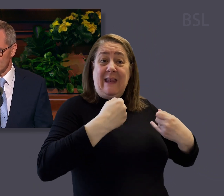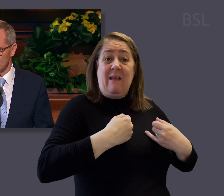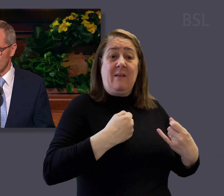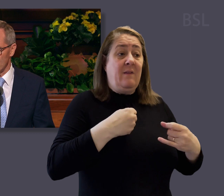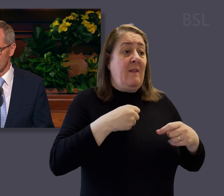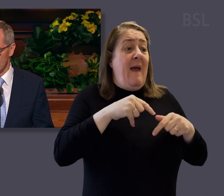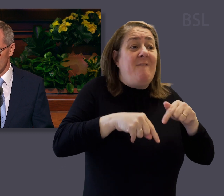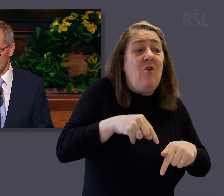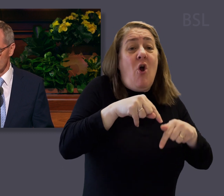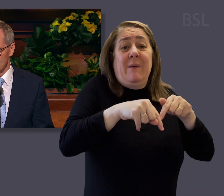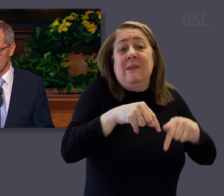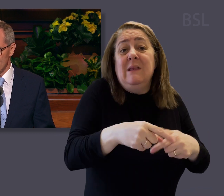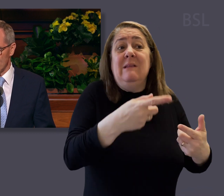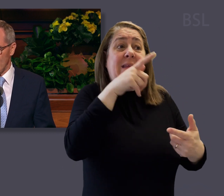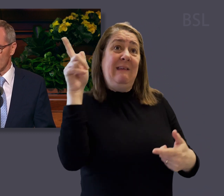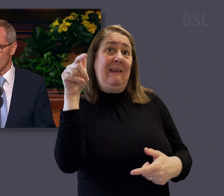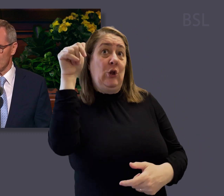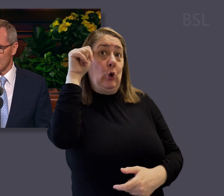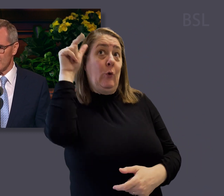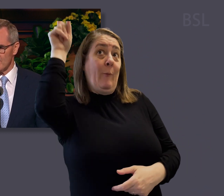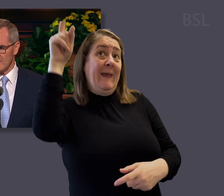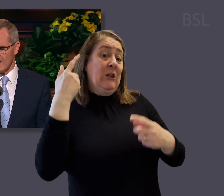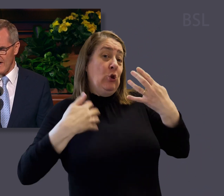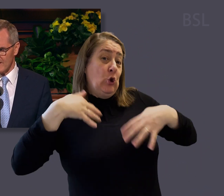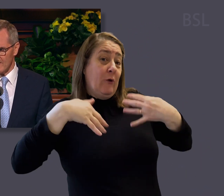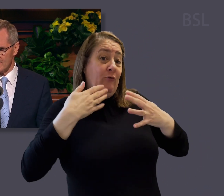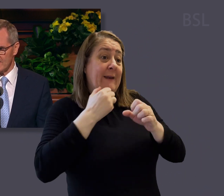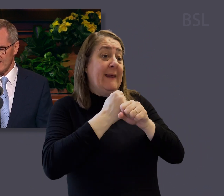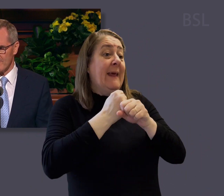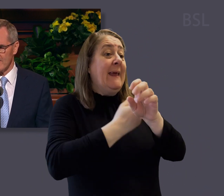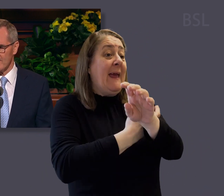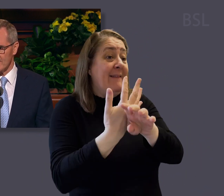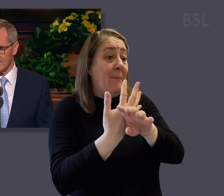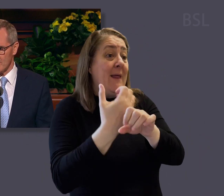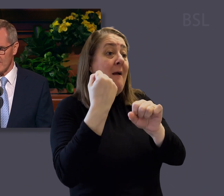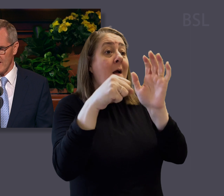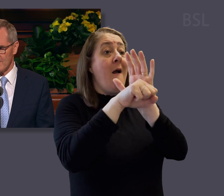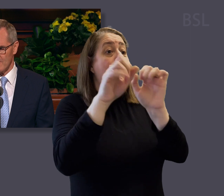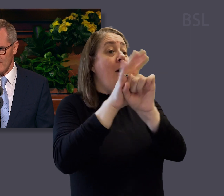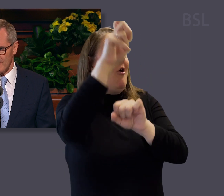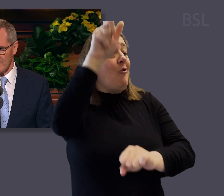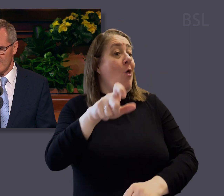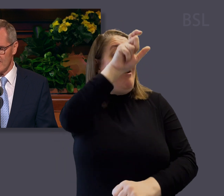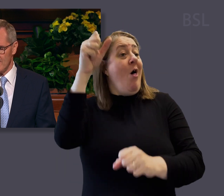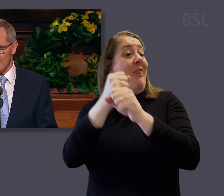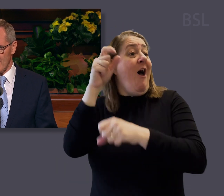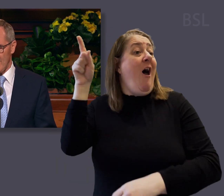He saw their infirmities. And He knew from His agonizing suffering in Gethsemane and Golgotha how